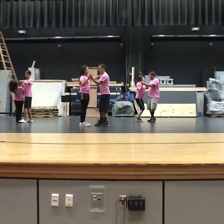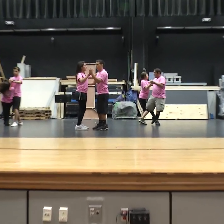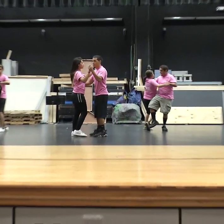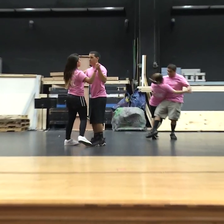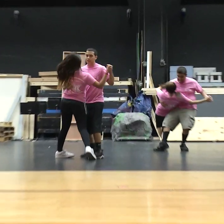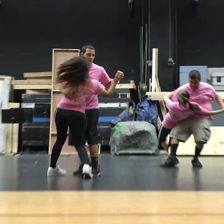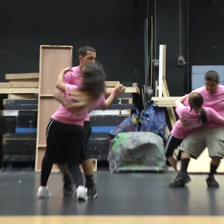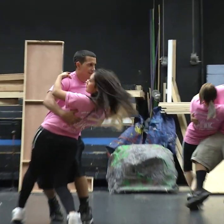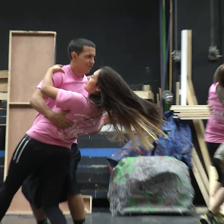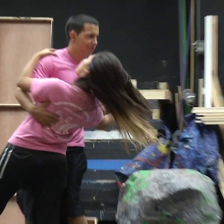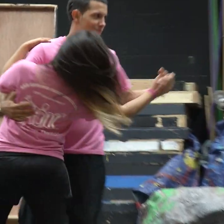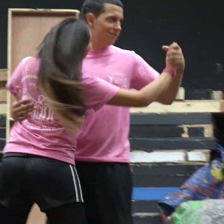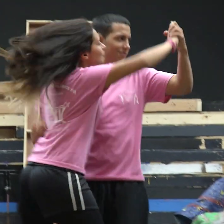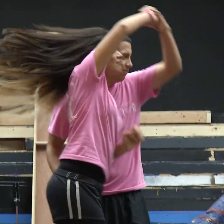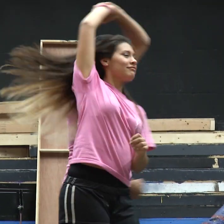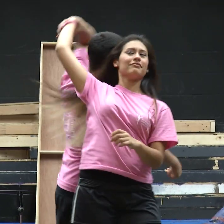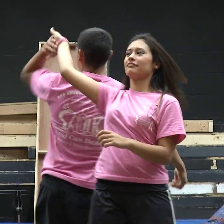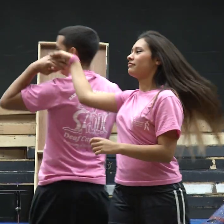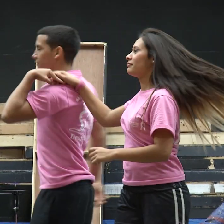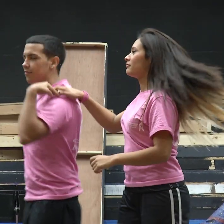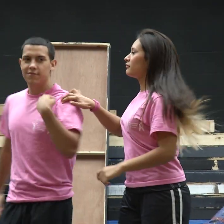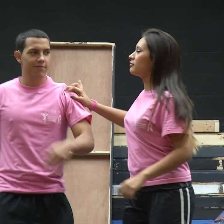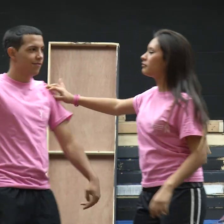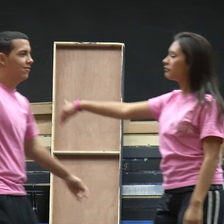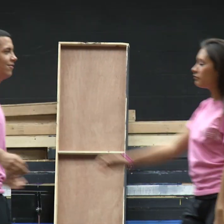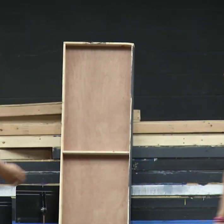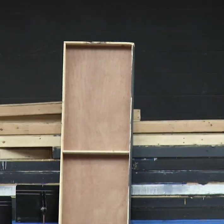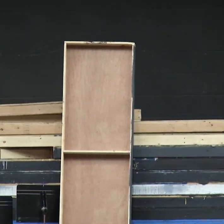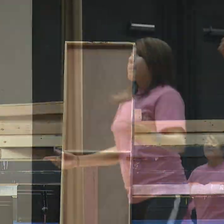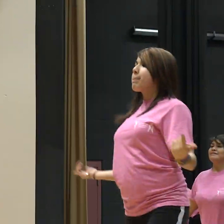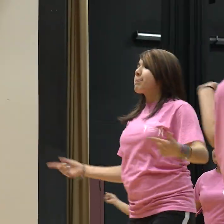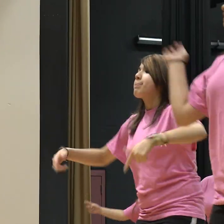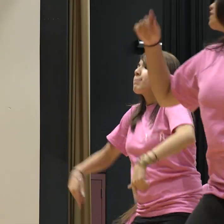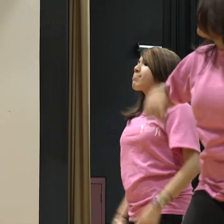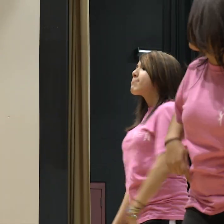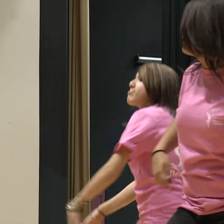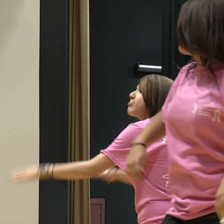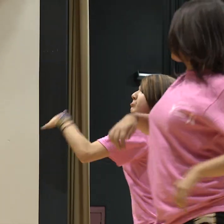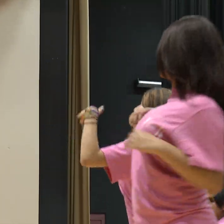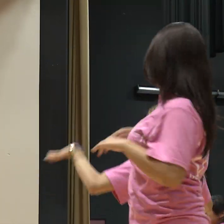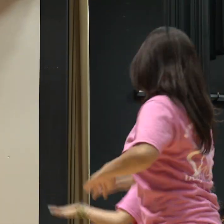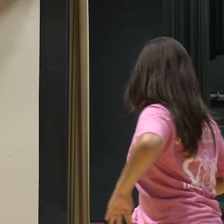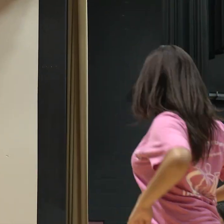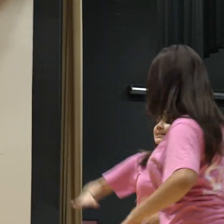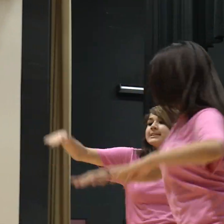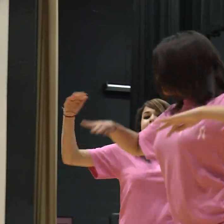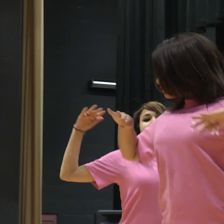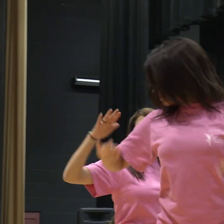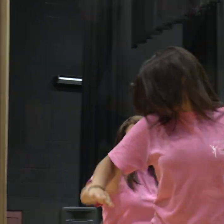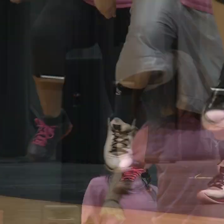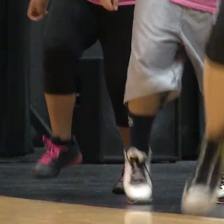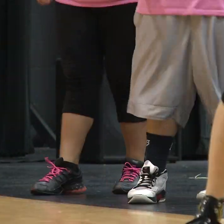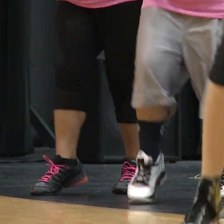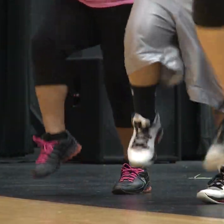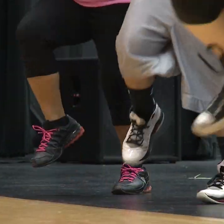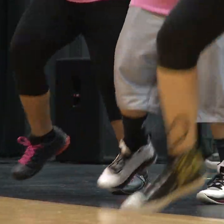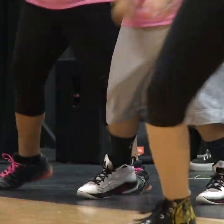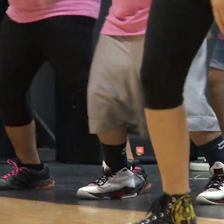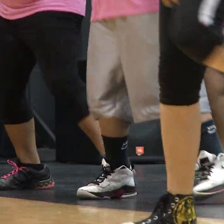dance camp only happens once a year. It is not a year-round club or organization, so it is something these participants dream